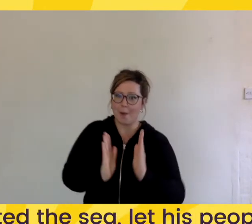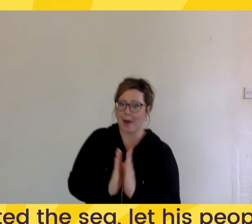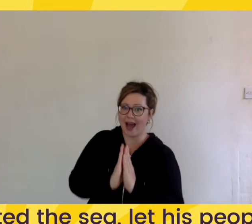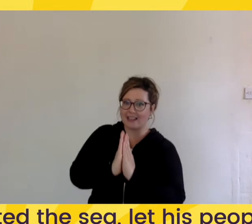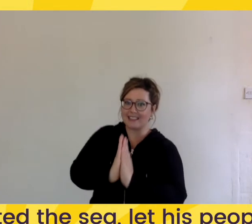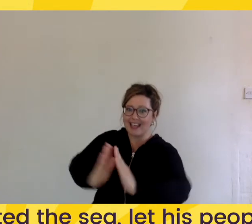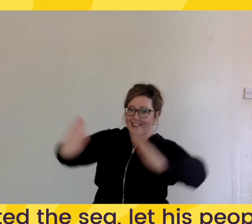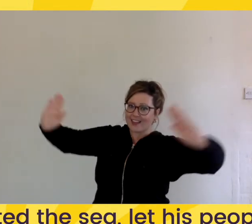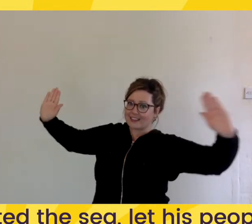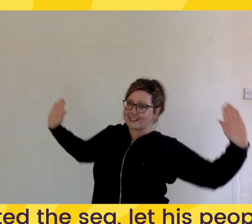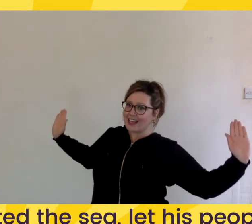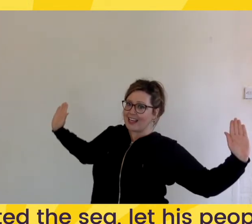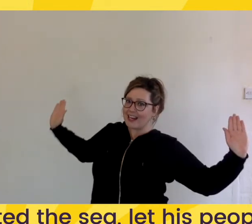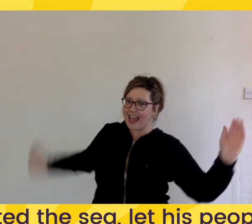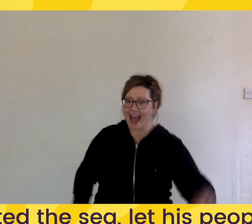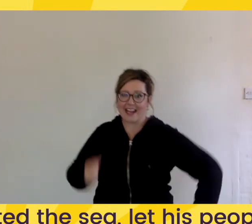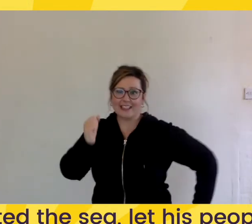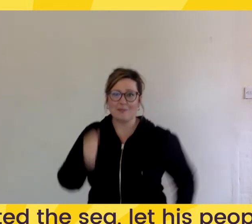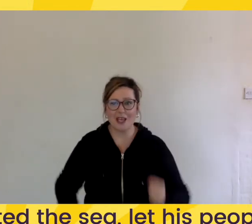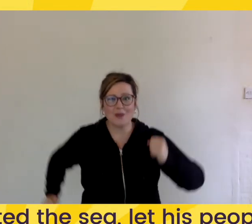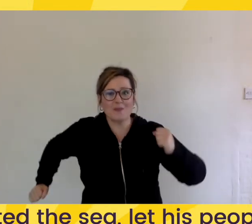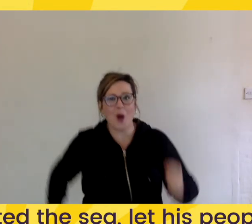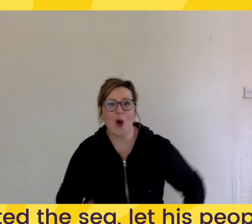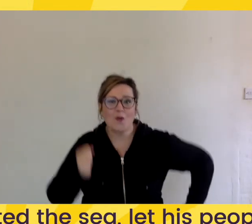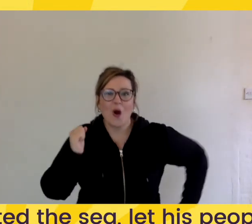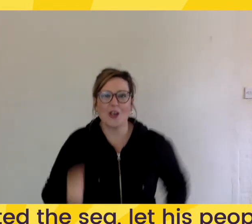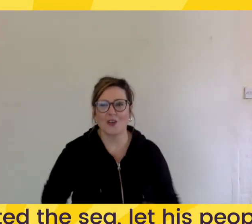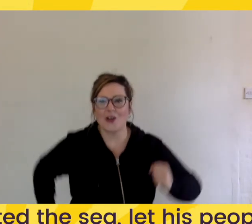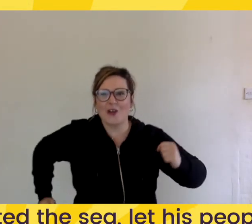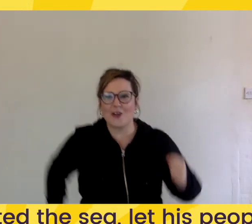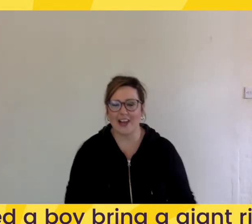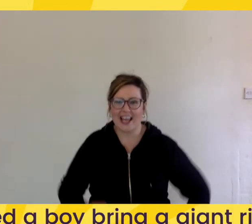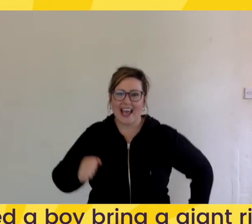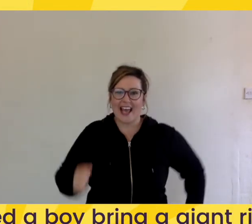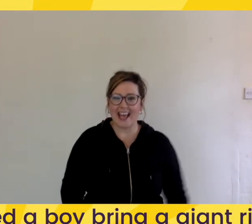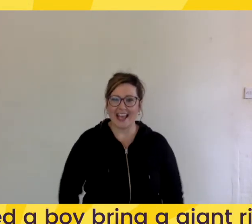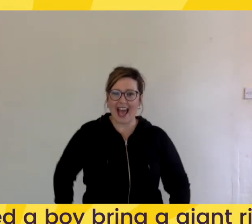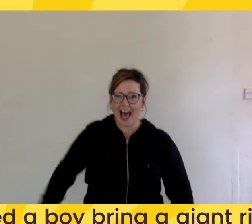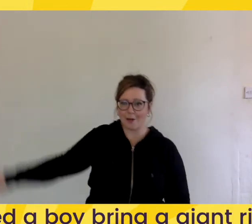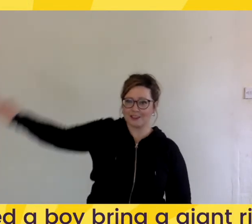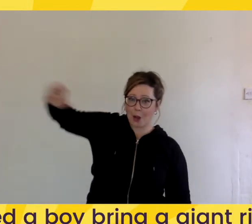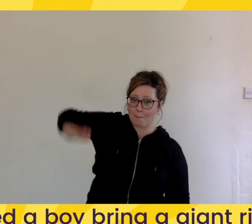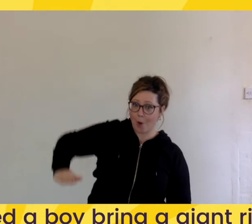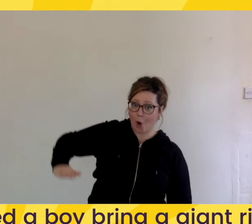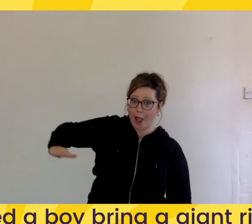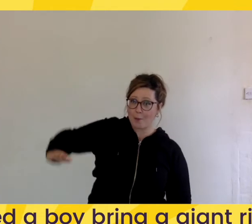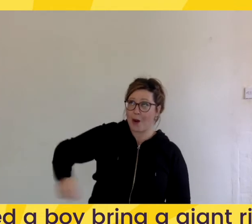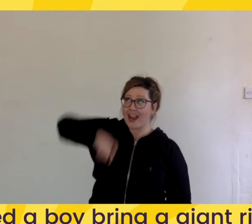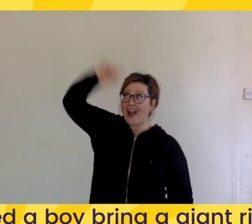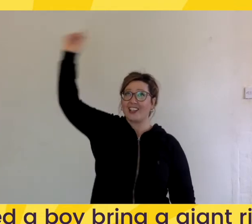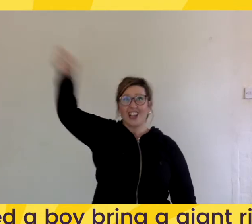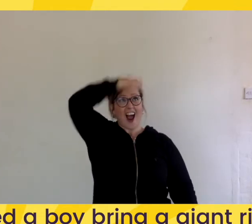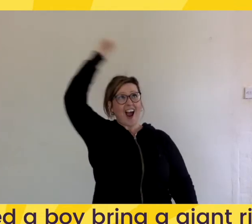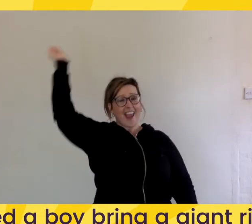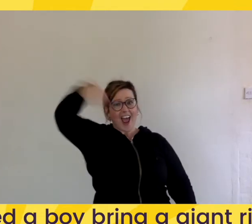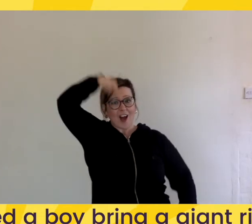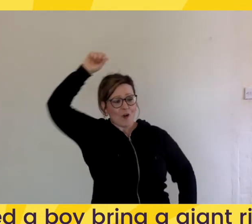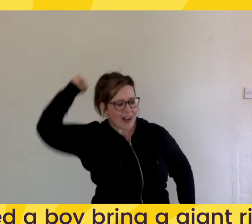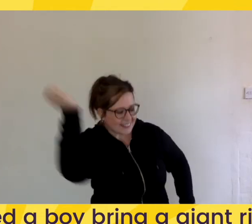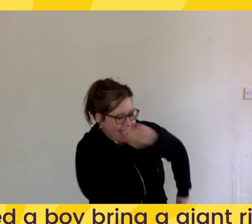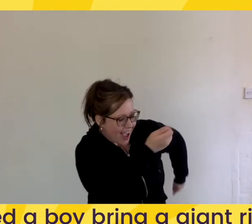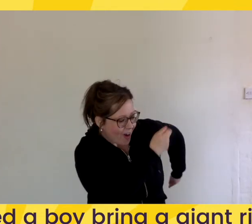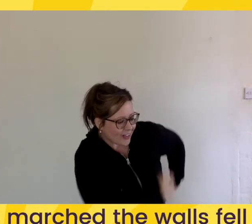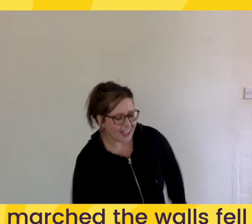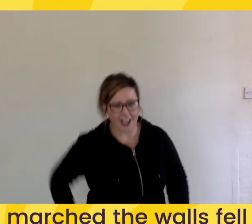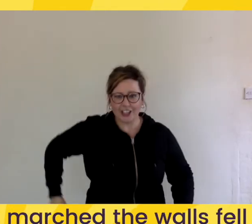He potted the sea, let His people work He helped a boy bring a giant